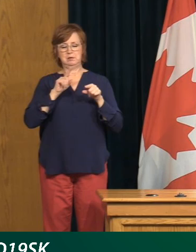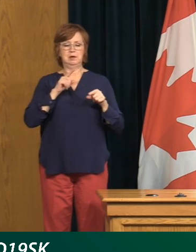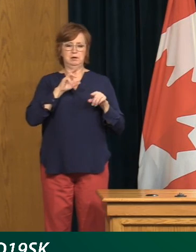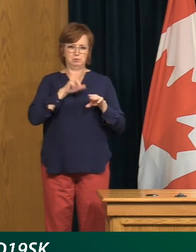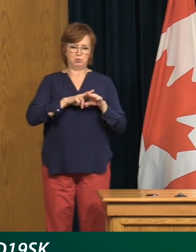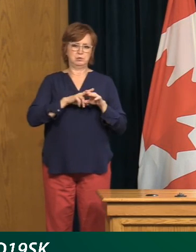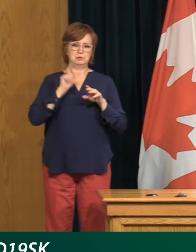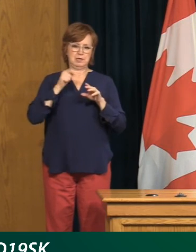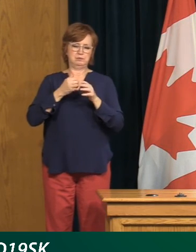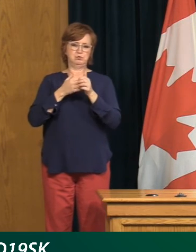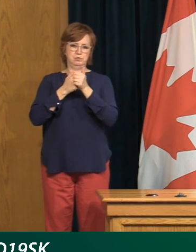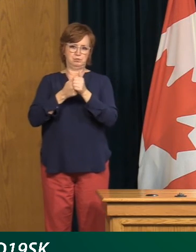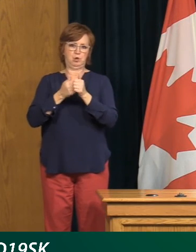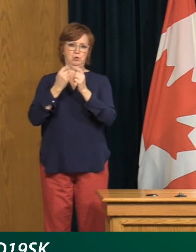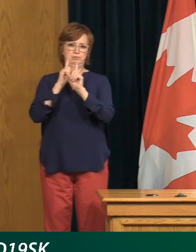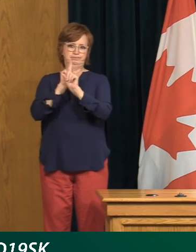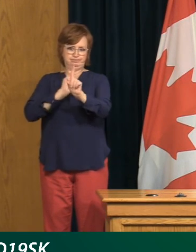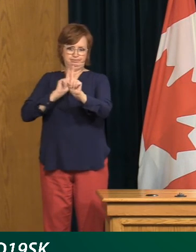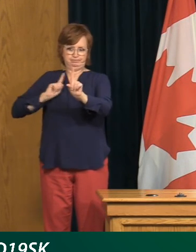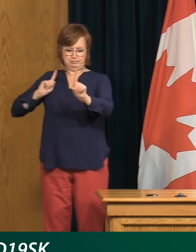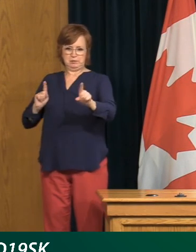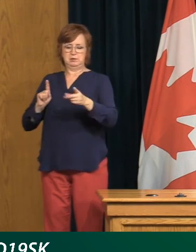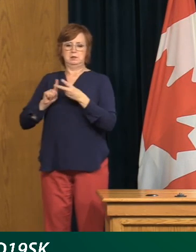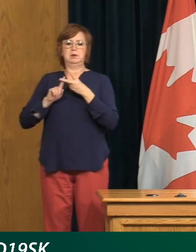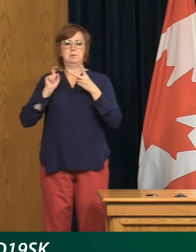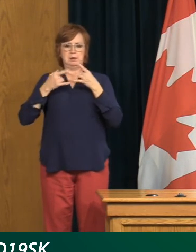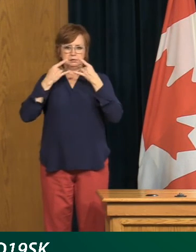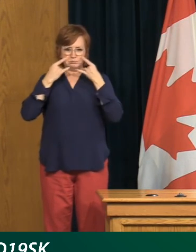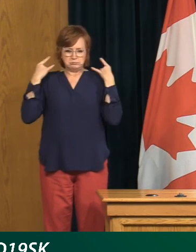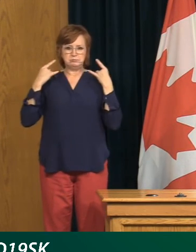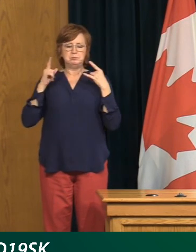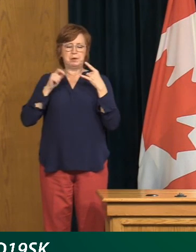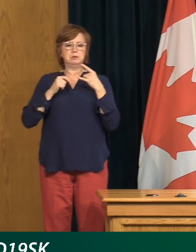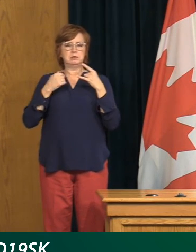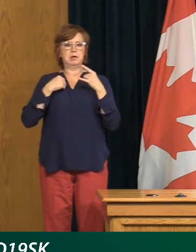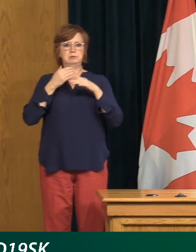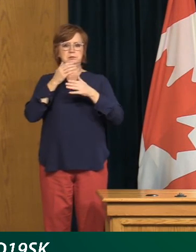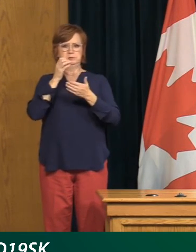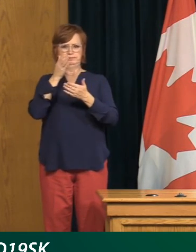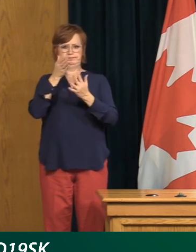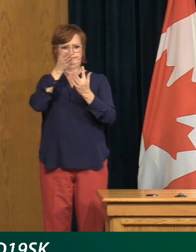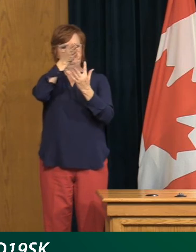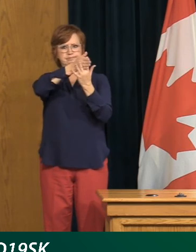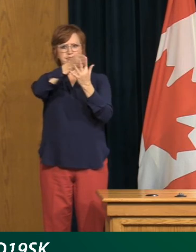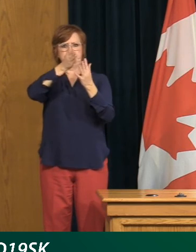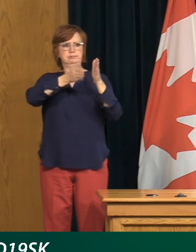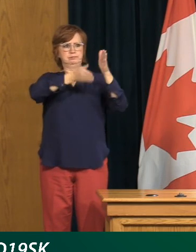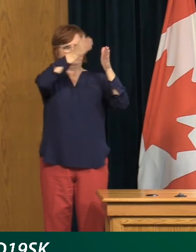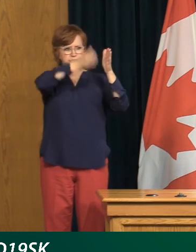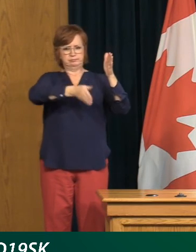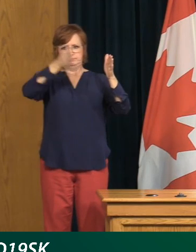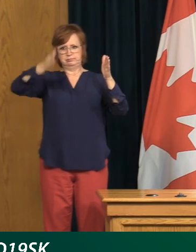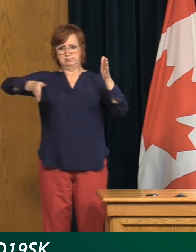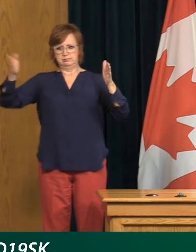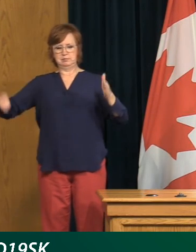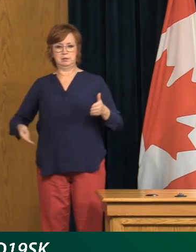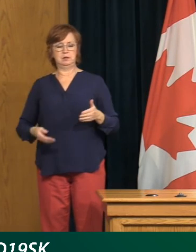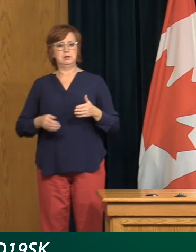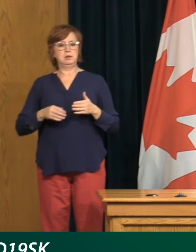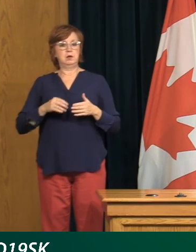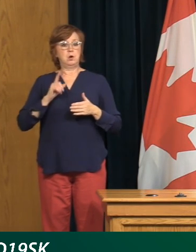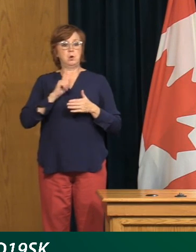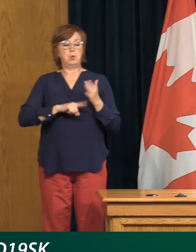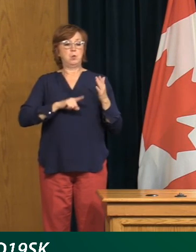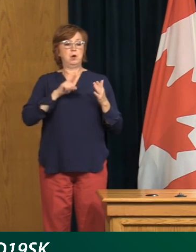physical distancing in place and screens and stuff, but I guess, you know, what's kind of your message to a whole bunch of people